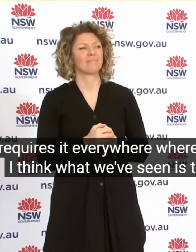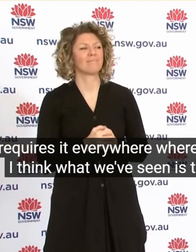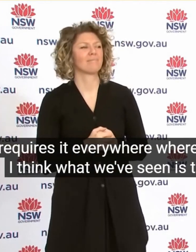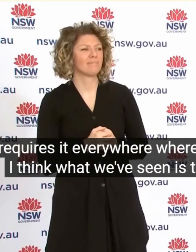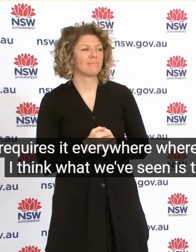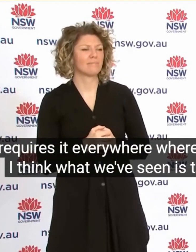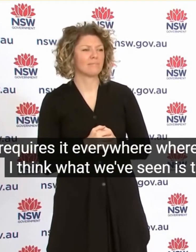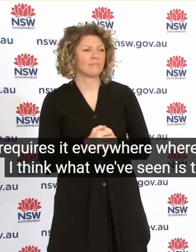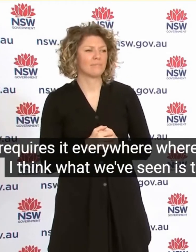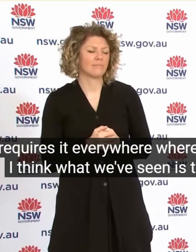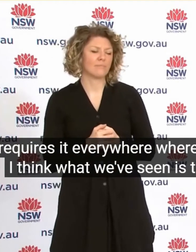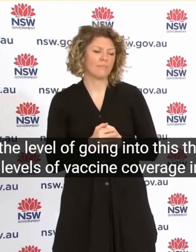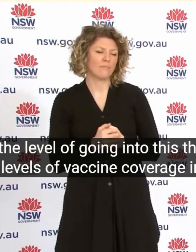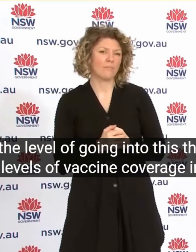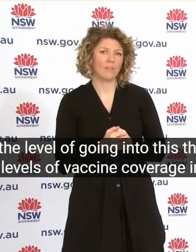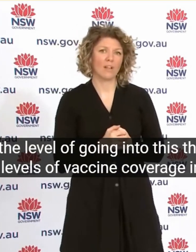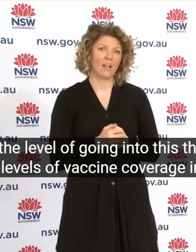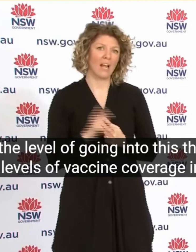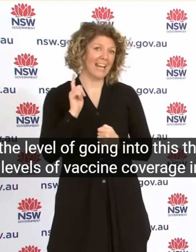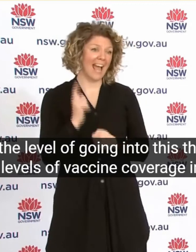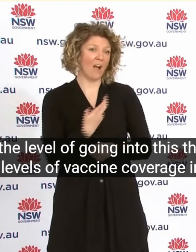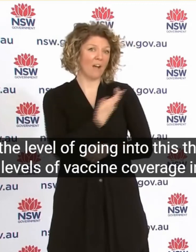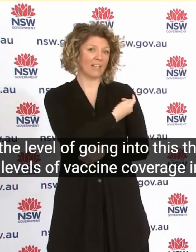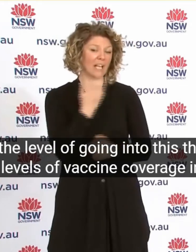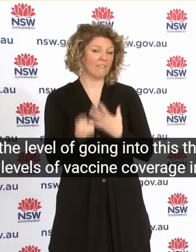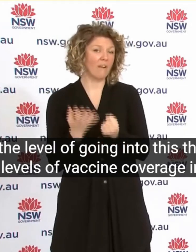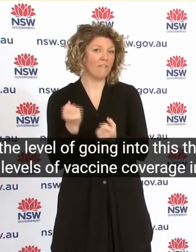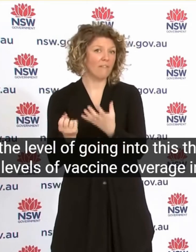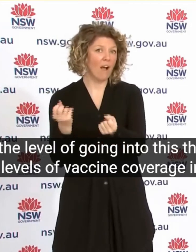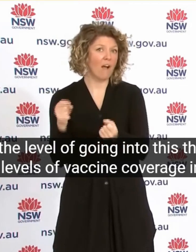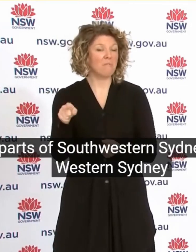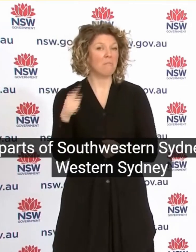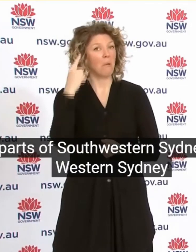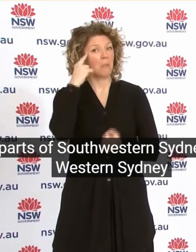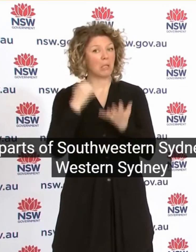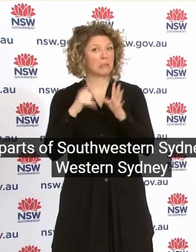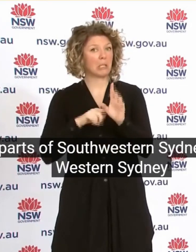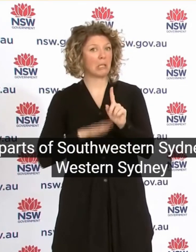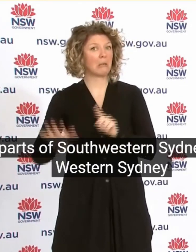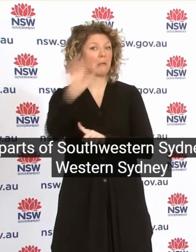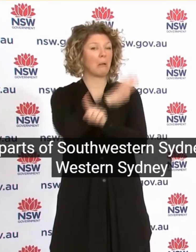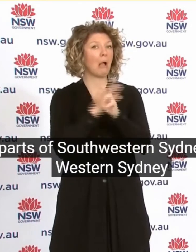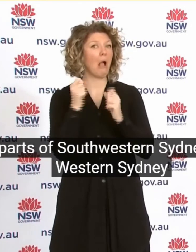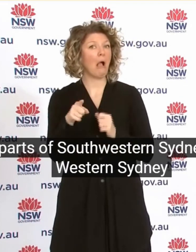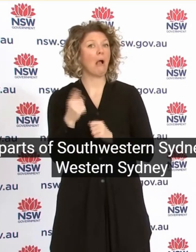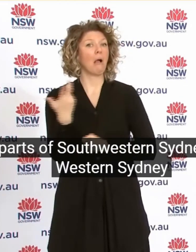The Level Going Into This The Levels Of Vaccine Coverage In Parts Of Southwestern Sydney And Western Sydney Have Been Amongst